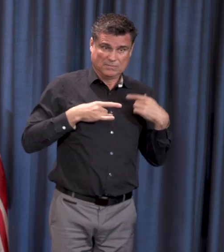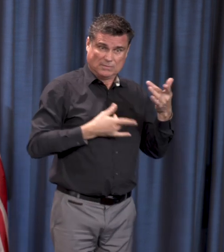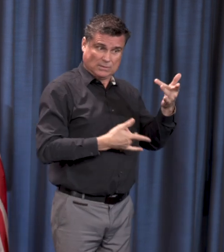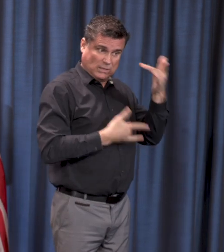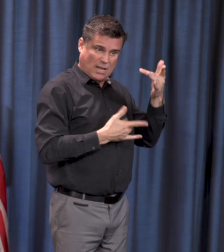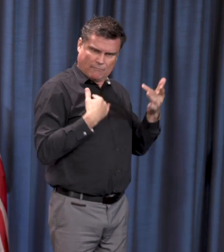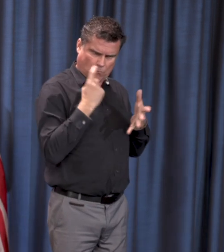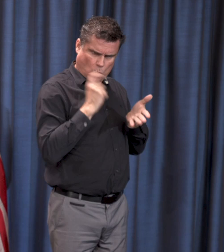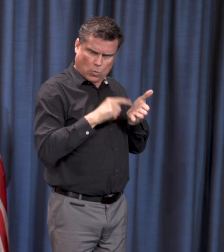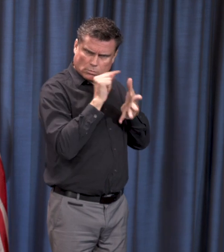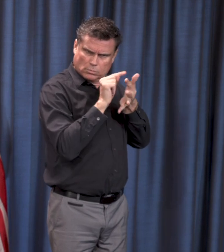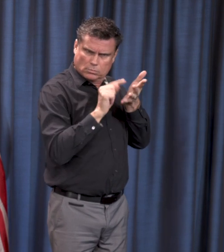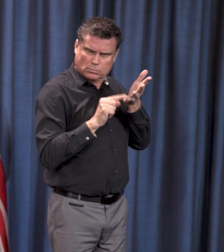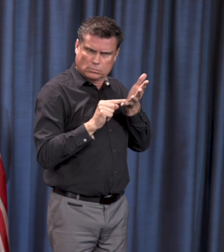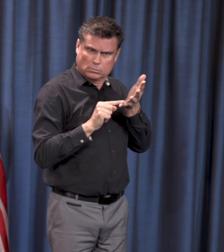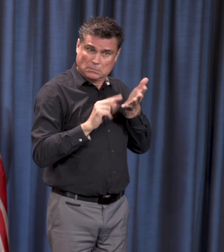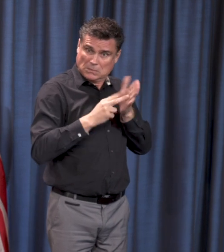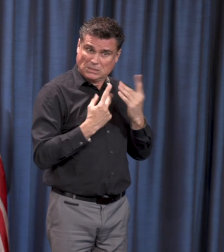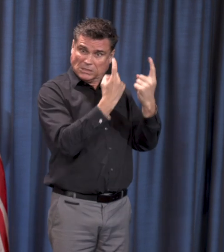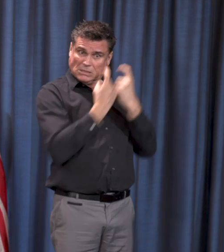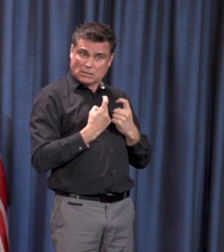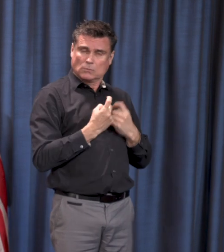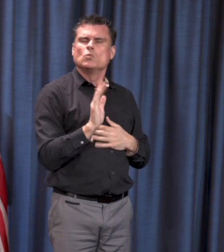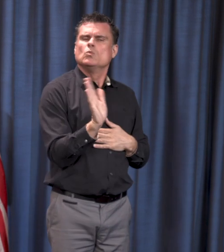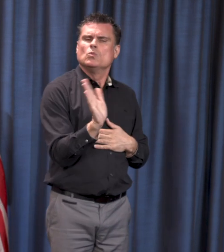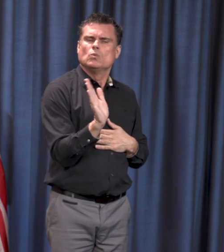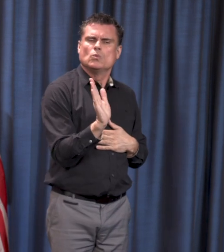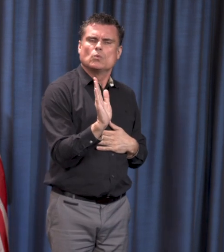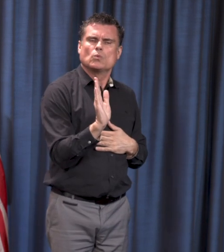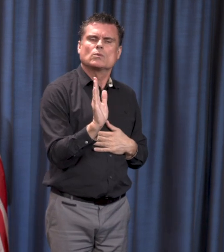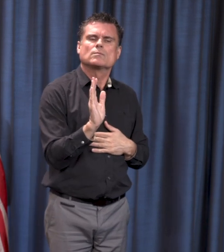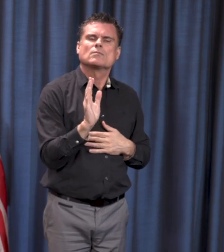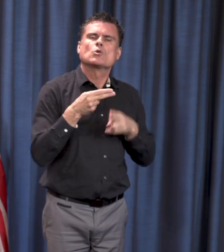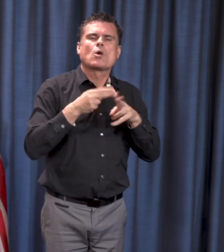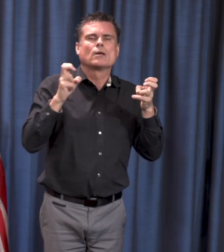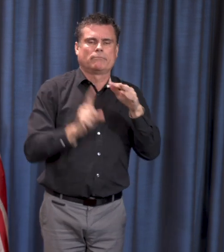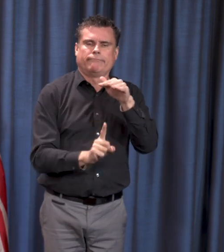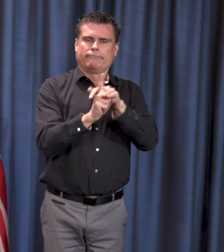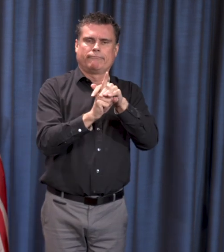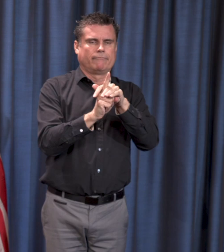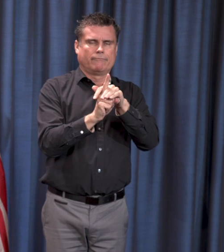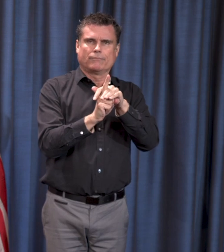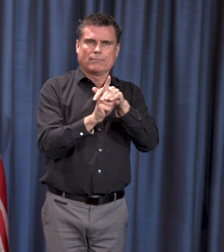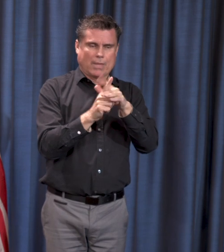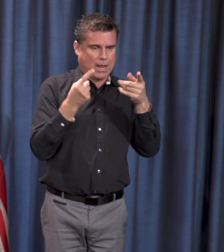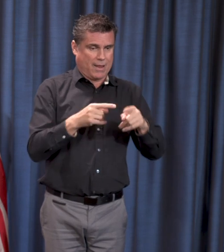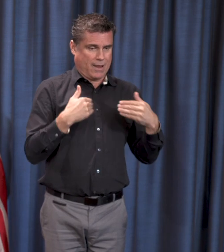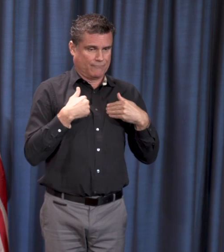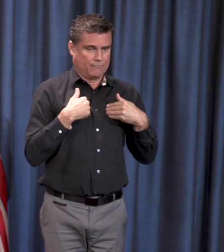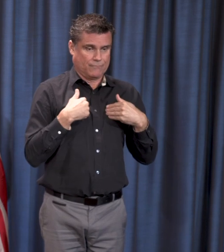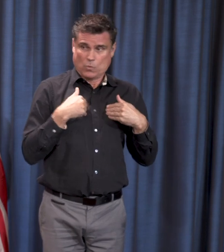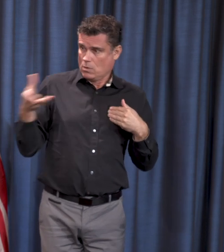you, but we'll call you a case, an epidemically linked case. So we'll be posting that information as well as we